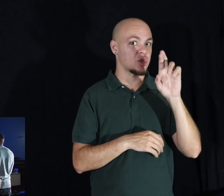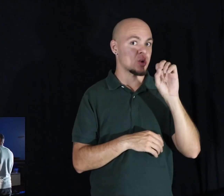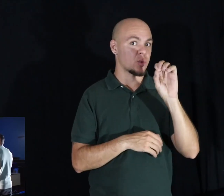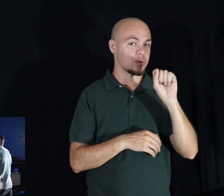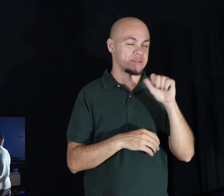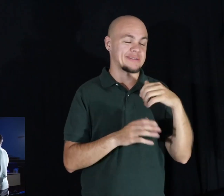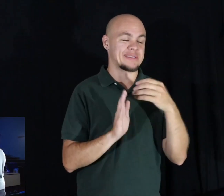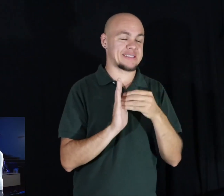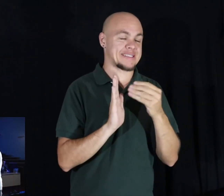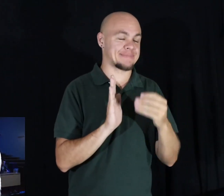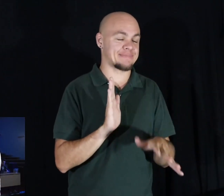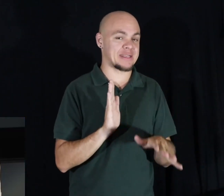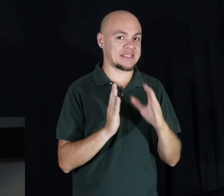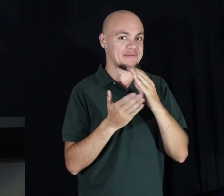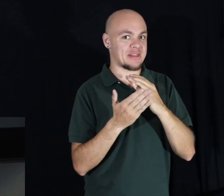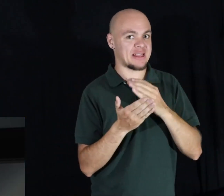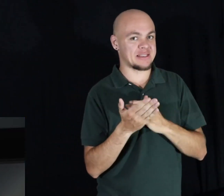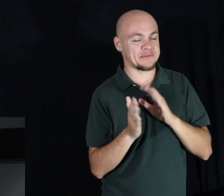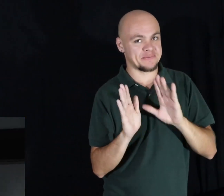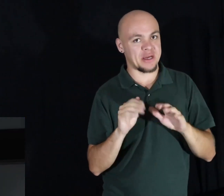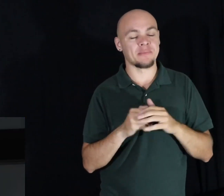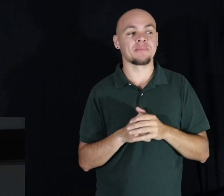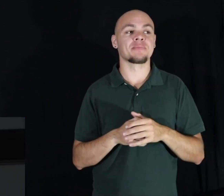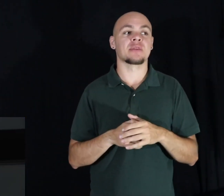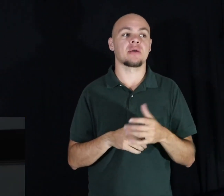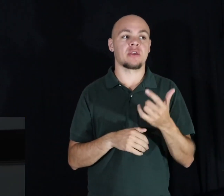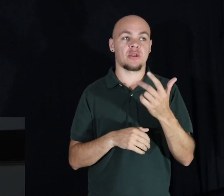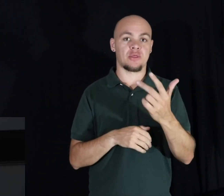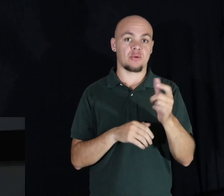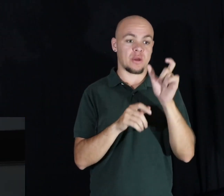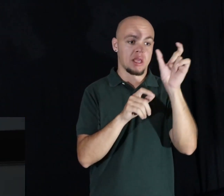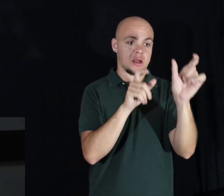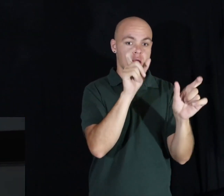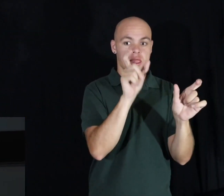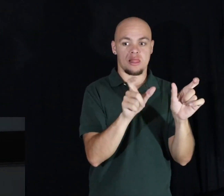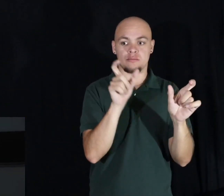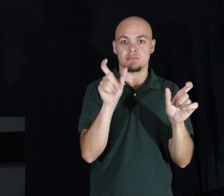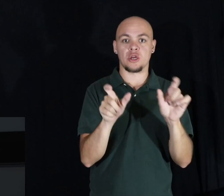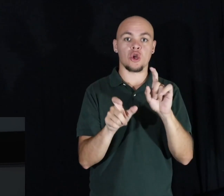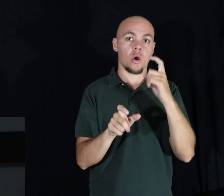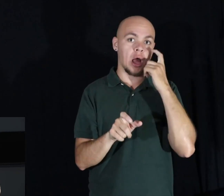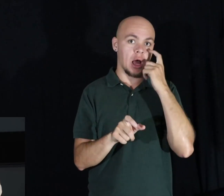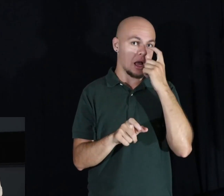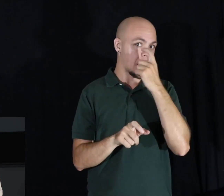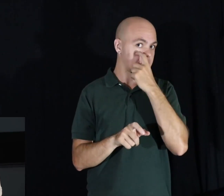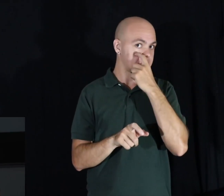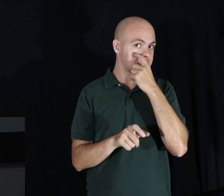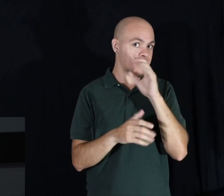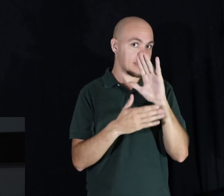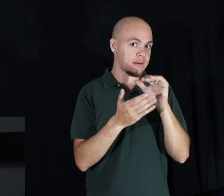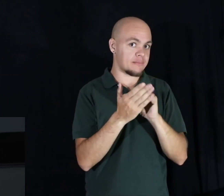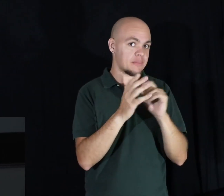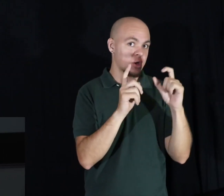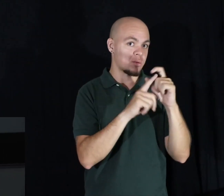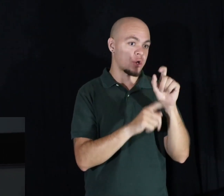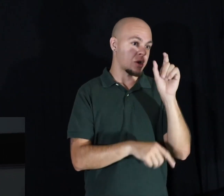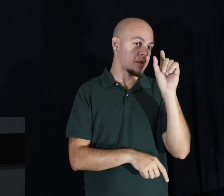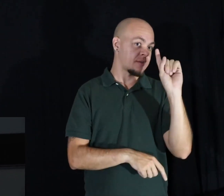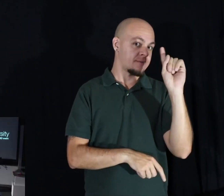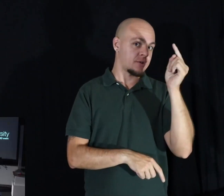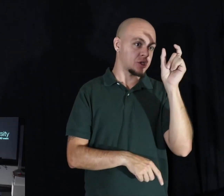one that I've learned from. Now once you've made the three columns, you want to bounce your eyes in the middle word in the first column,